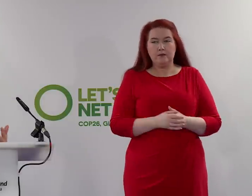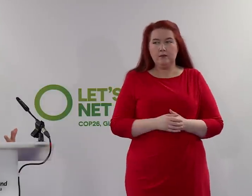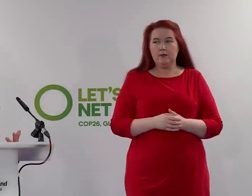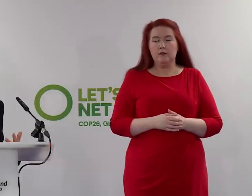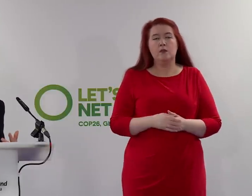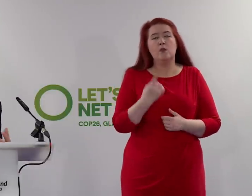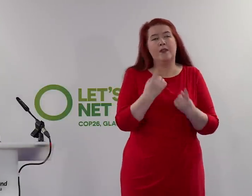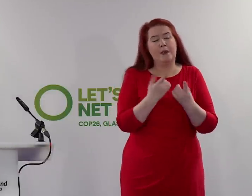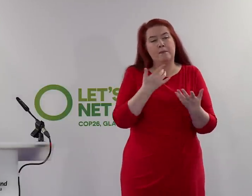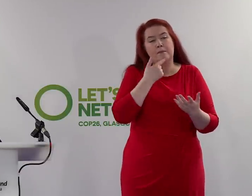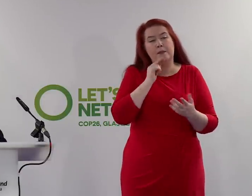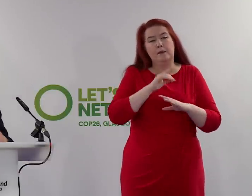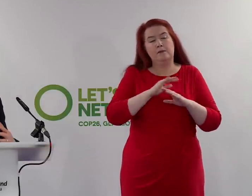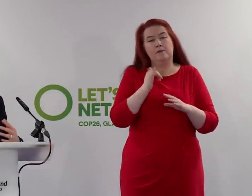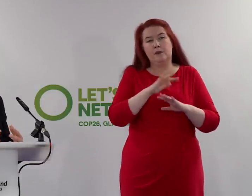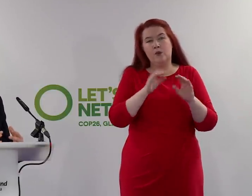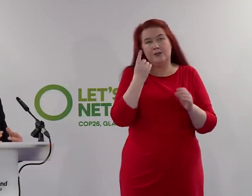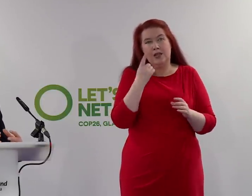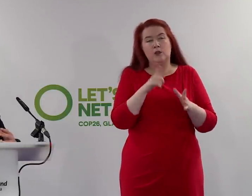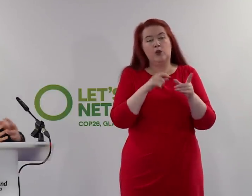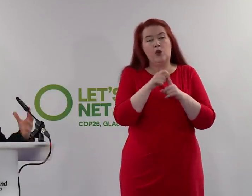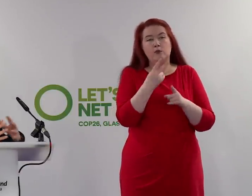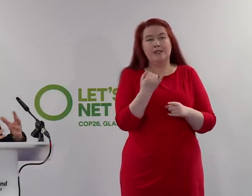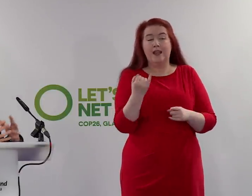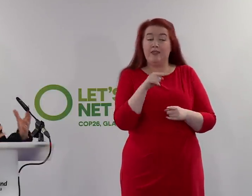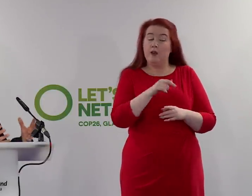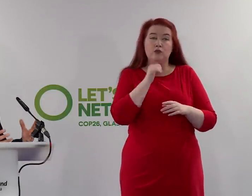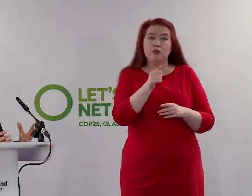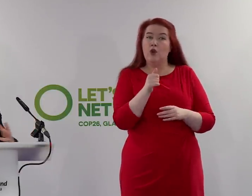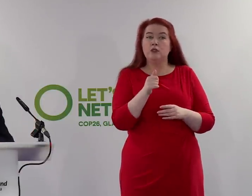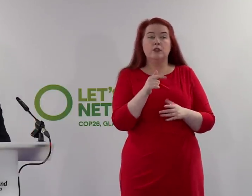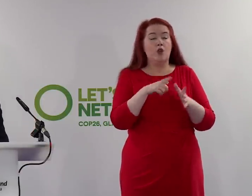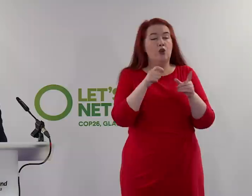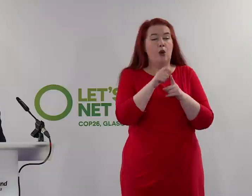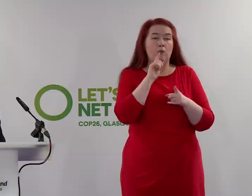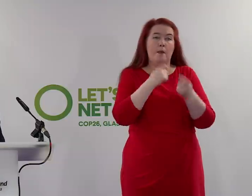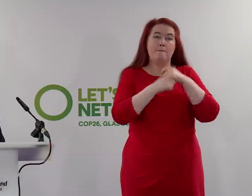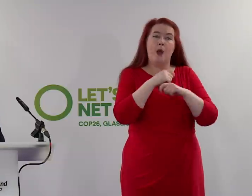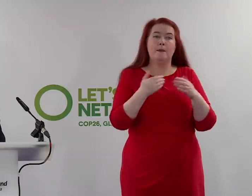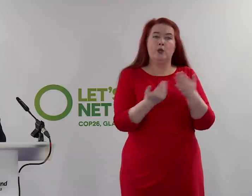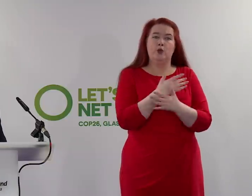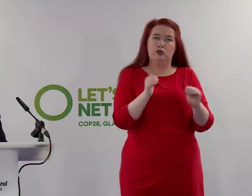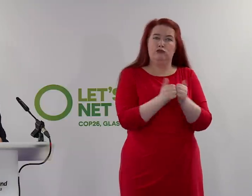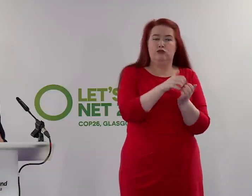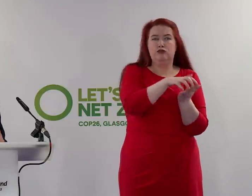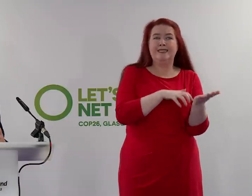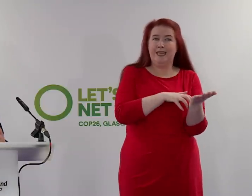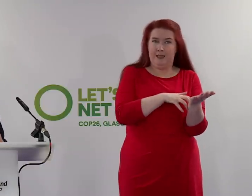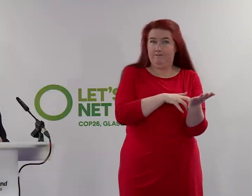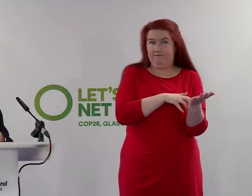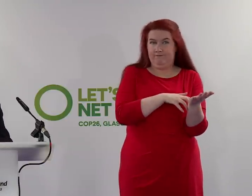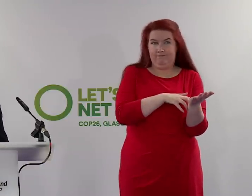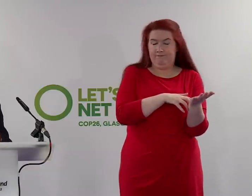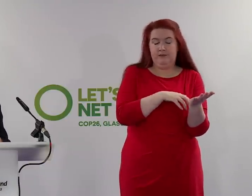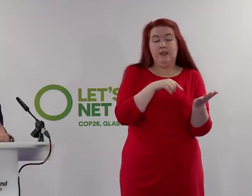parts about COP26 is it's not one of the COPs that will result in a new treaty. So this COP is largely about